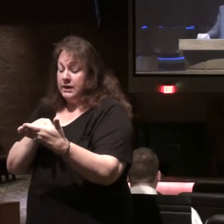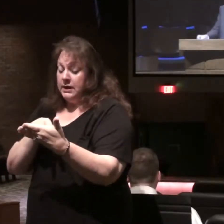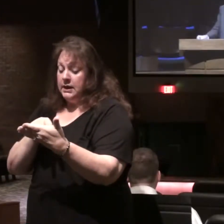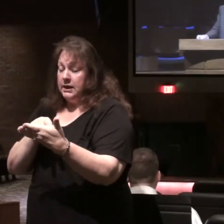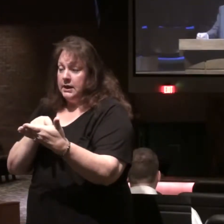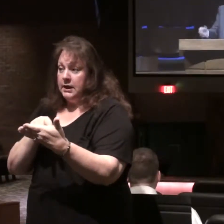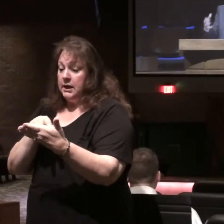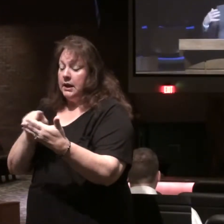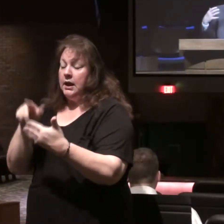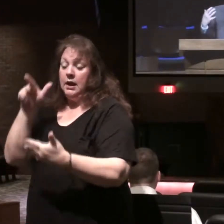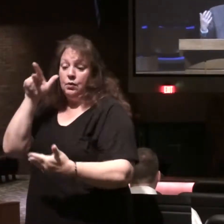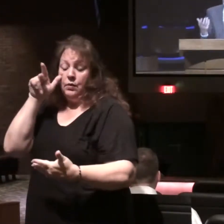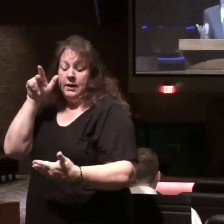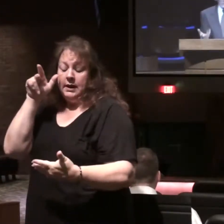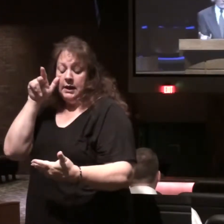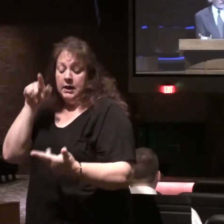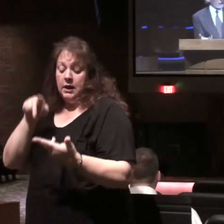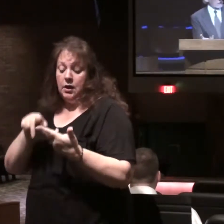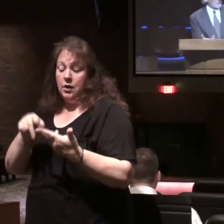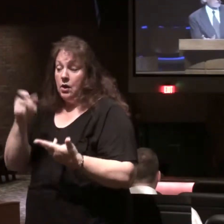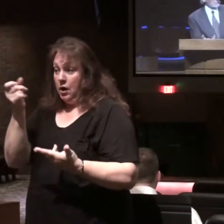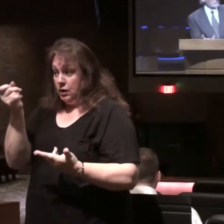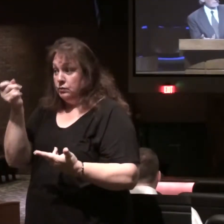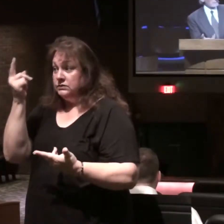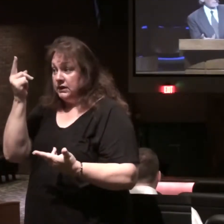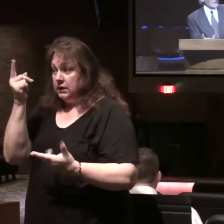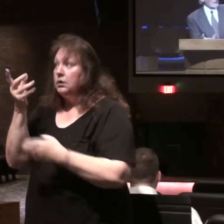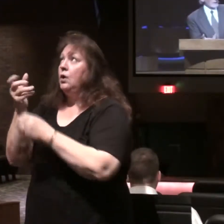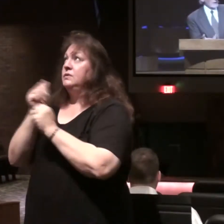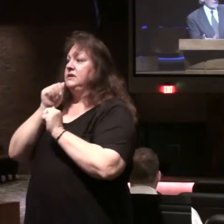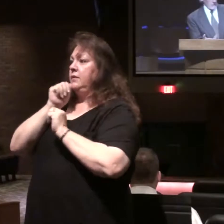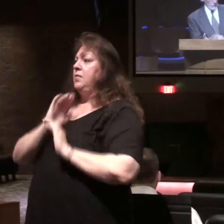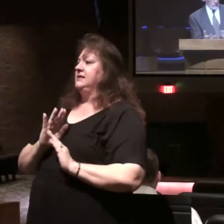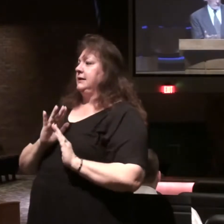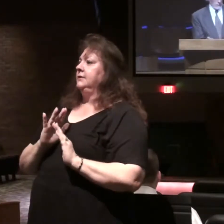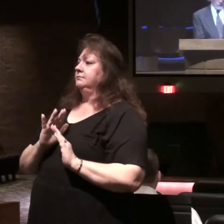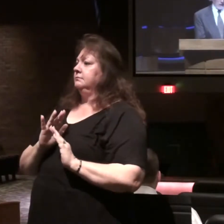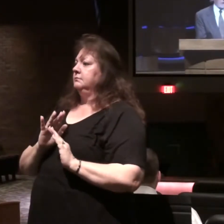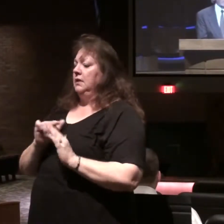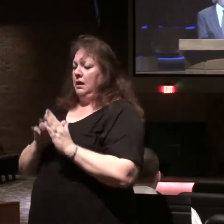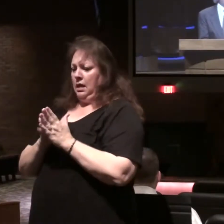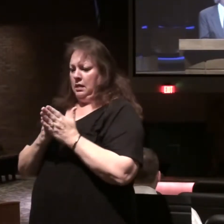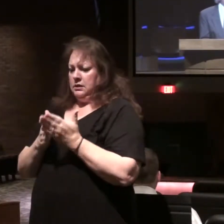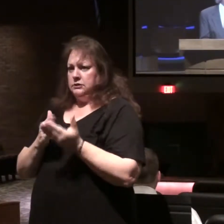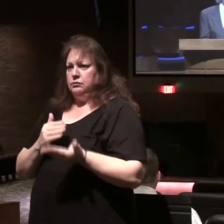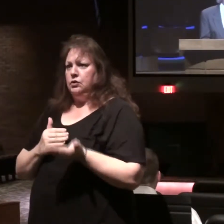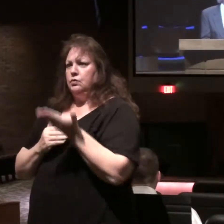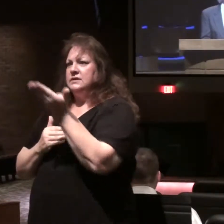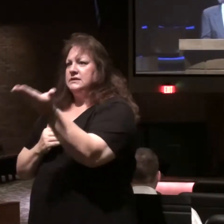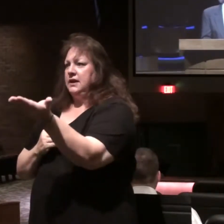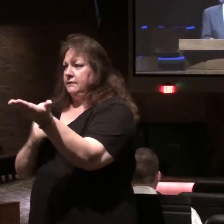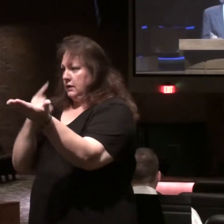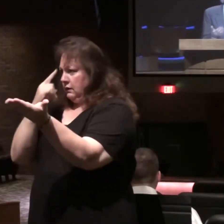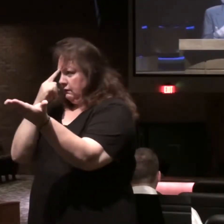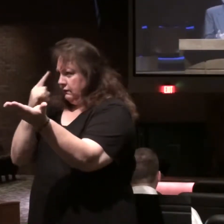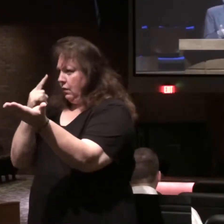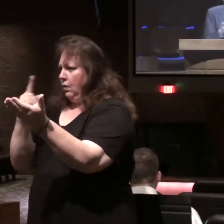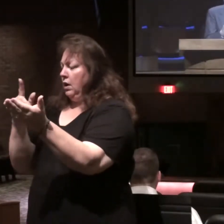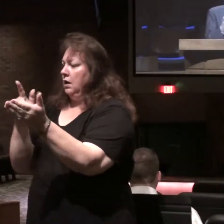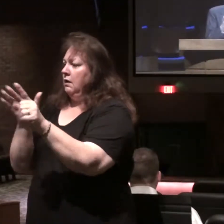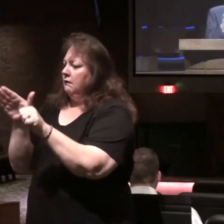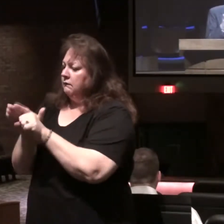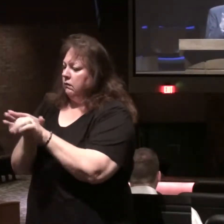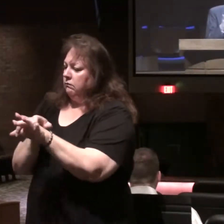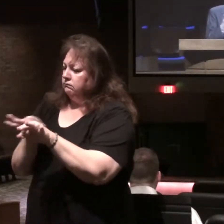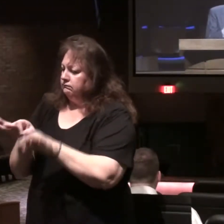those who hear, those who understand. And this was a book given for the instruction